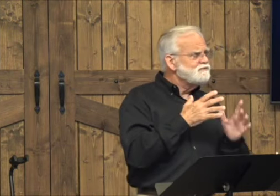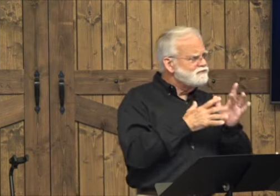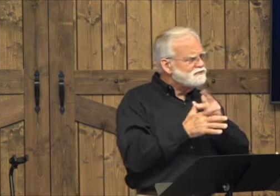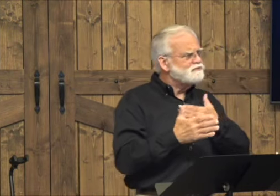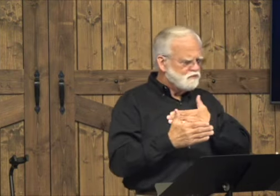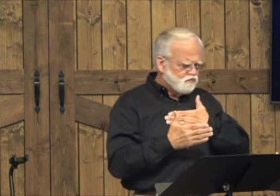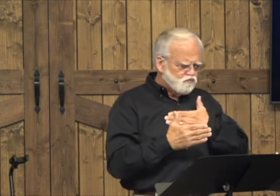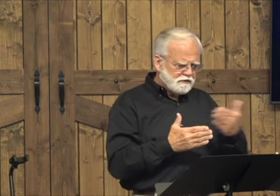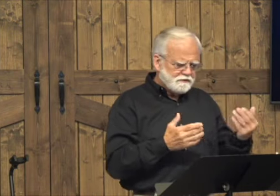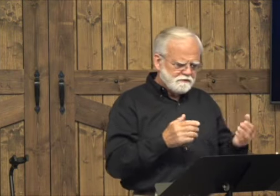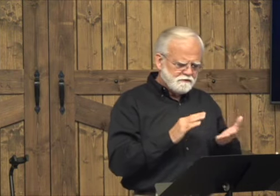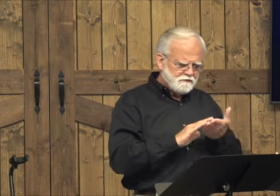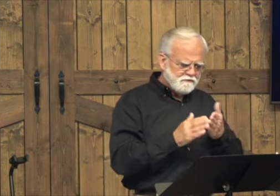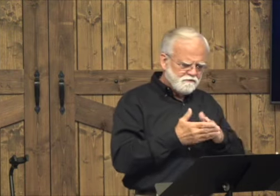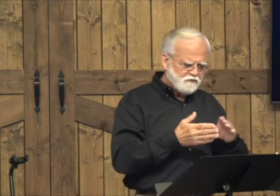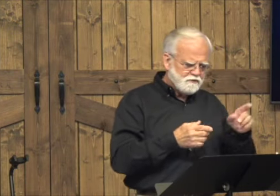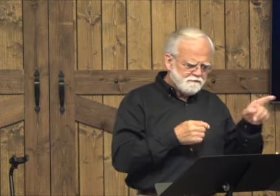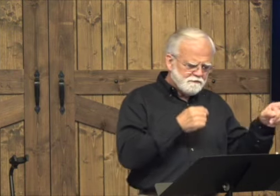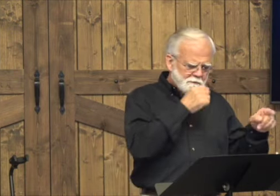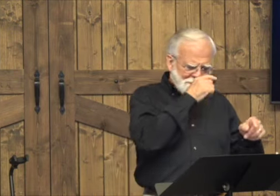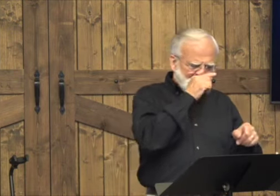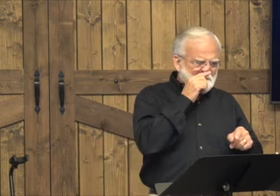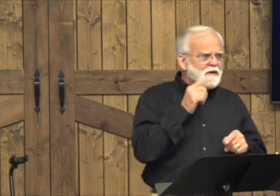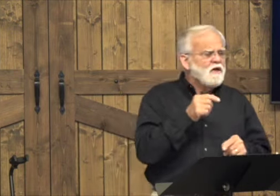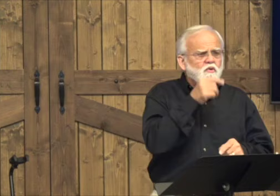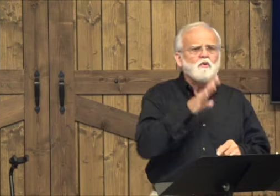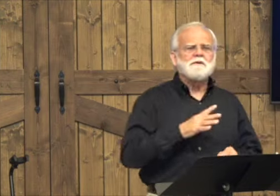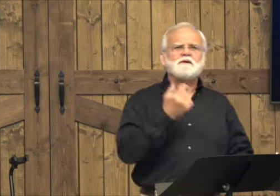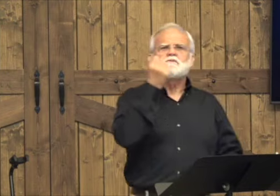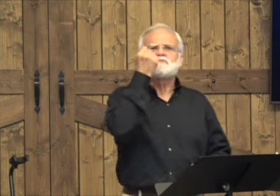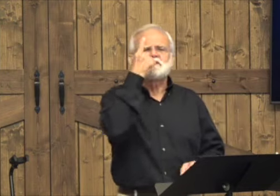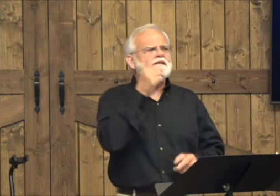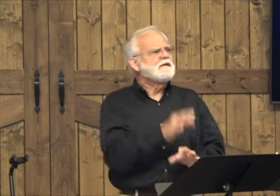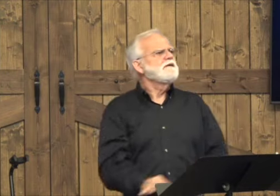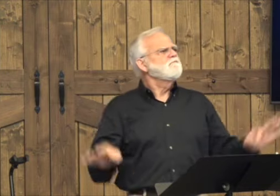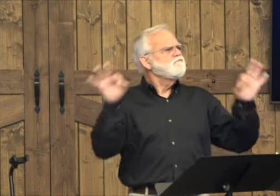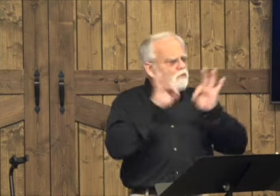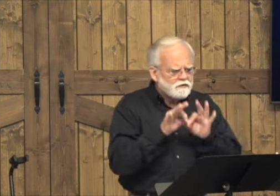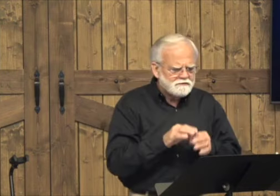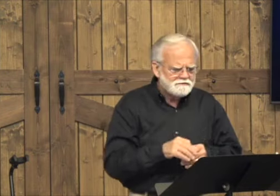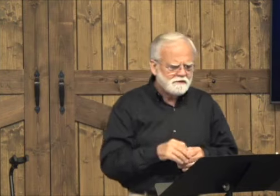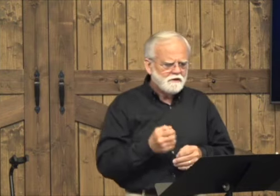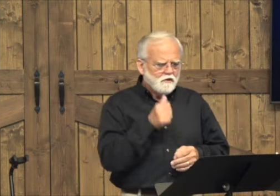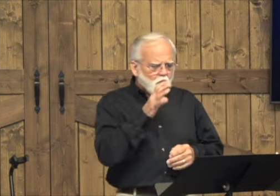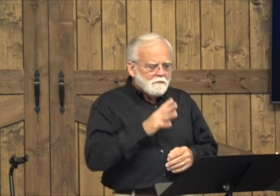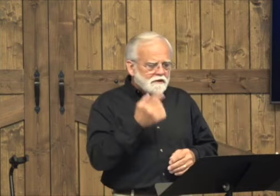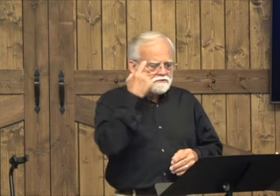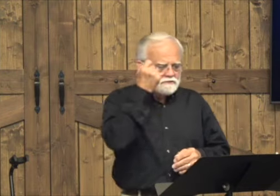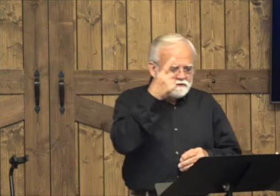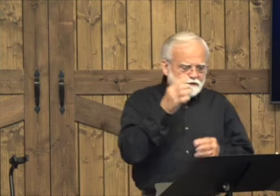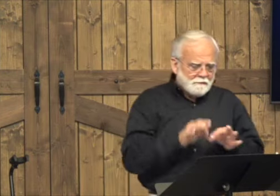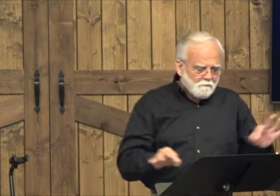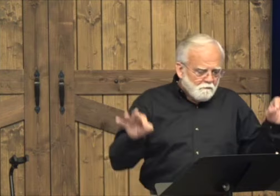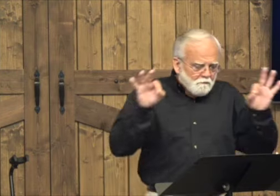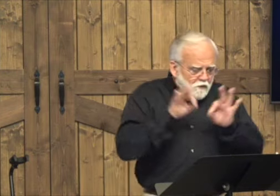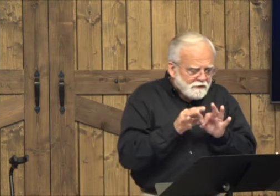Jesus forgave the many sins that she had. The woman understood how important